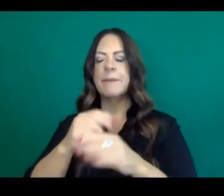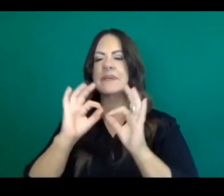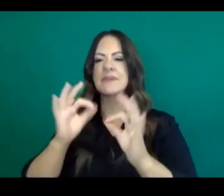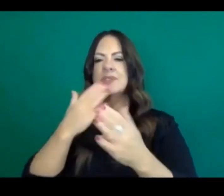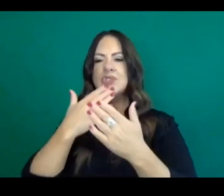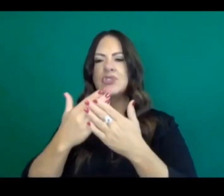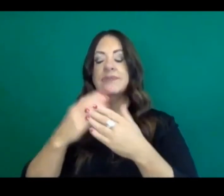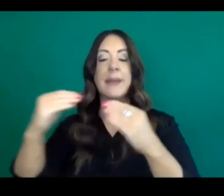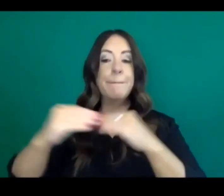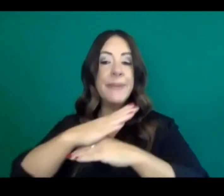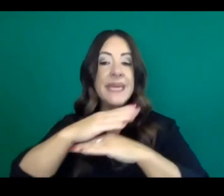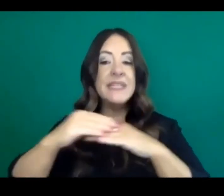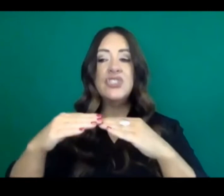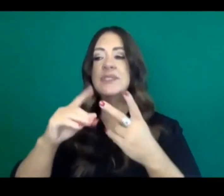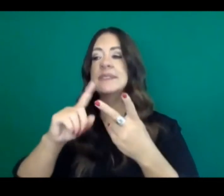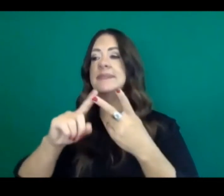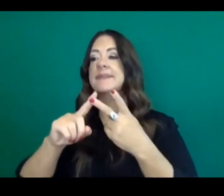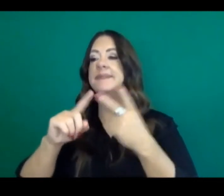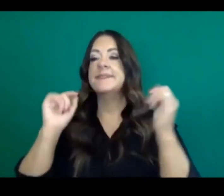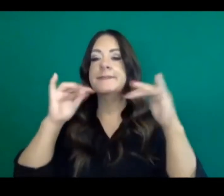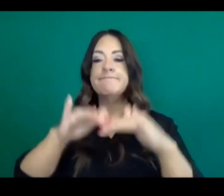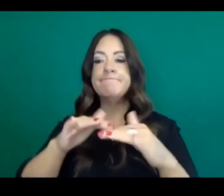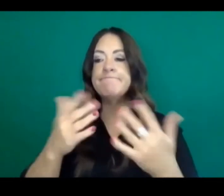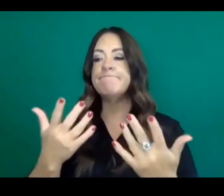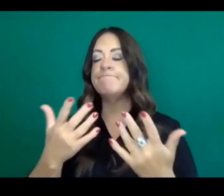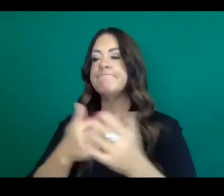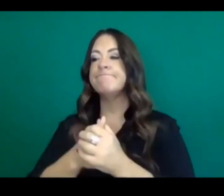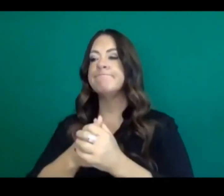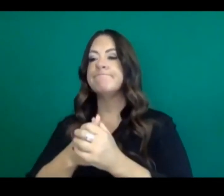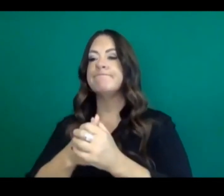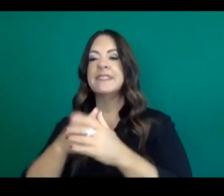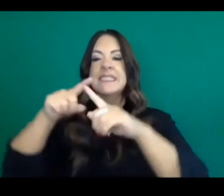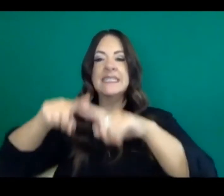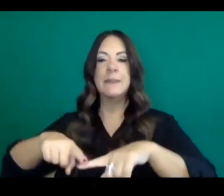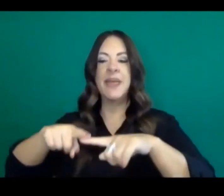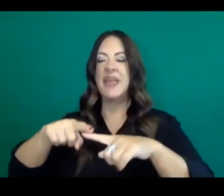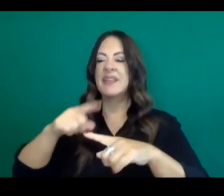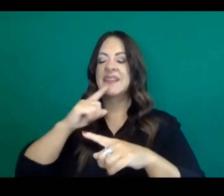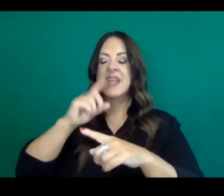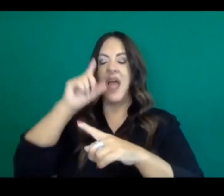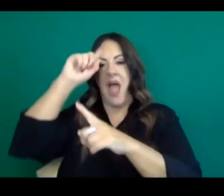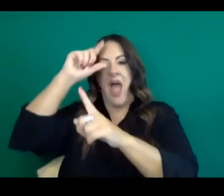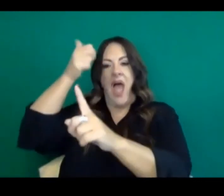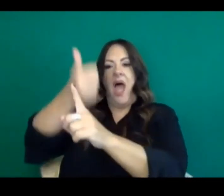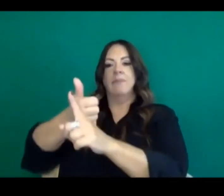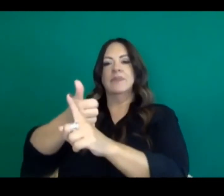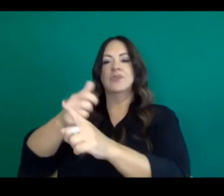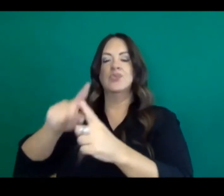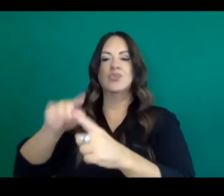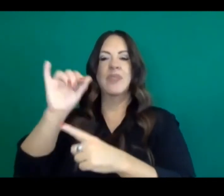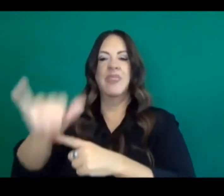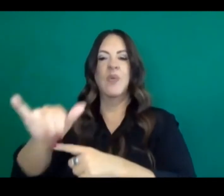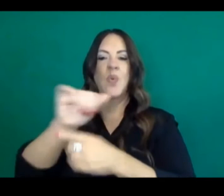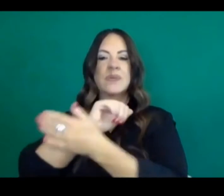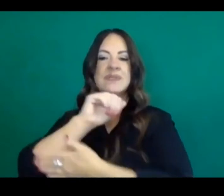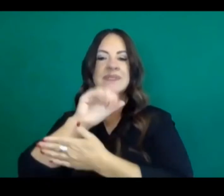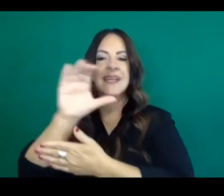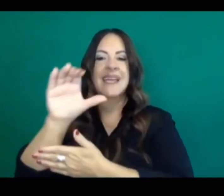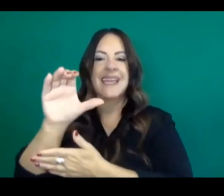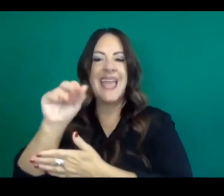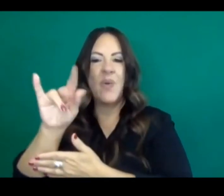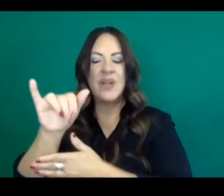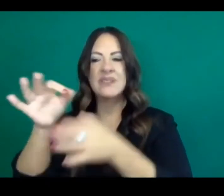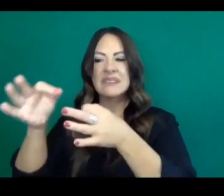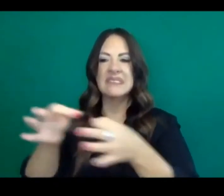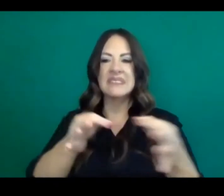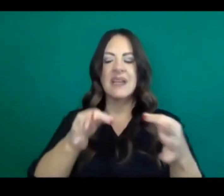spaces, uh, I think local conditions are going to drive what happens in some of those counties and in those